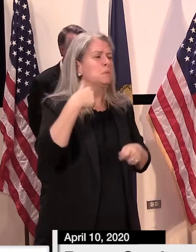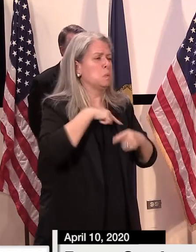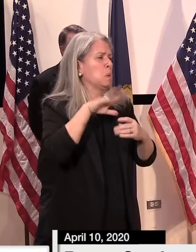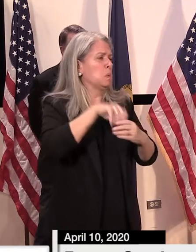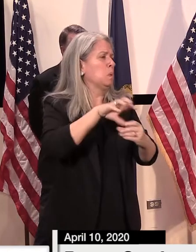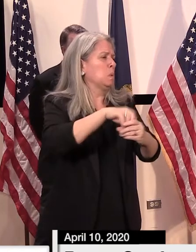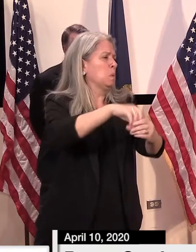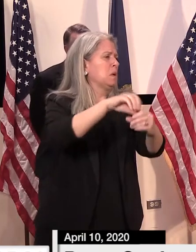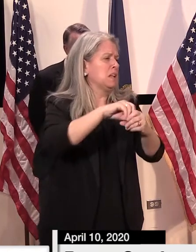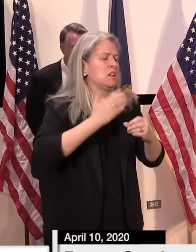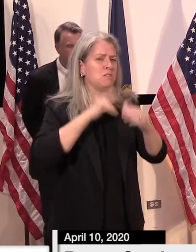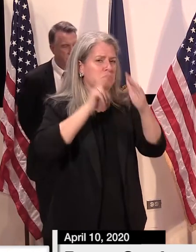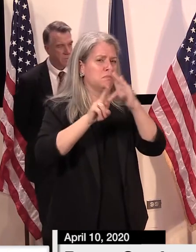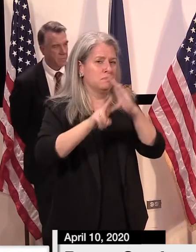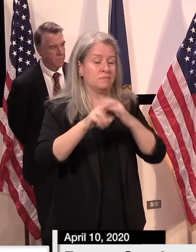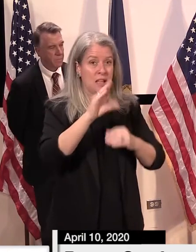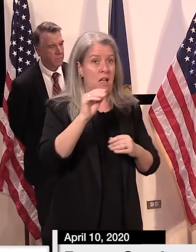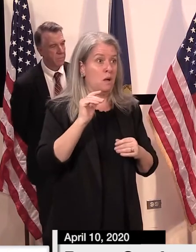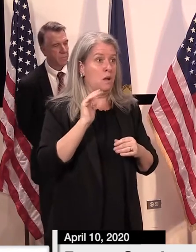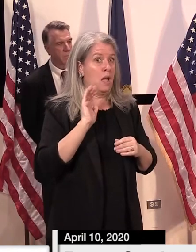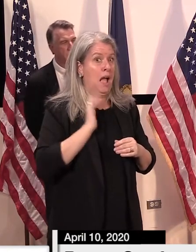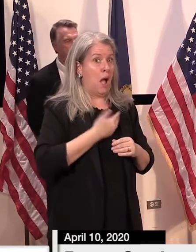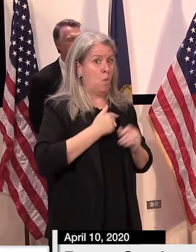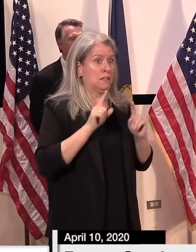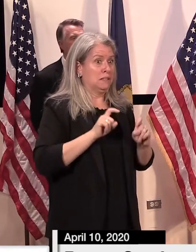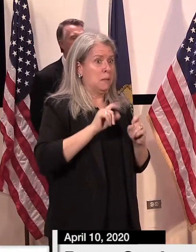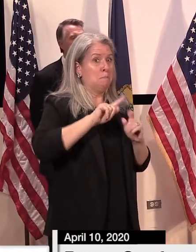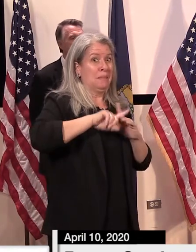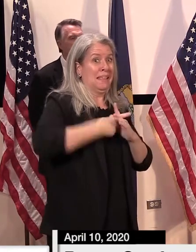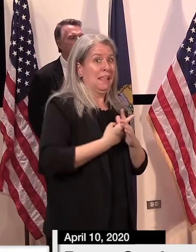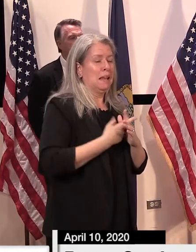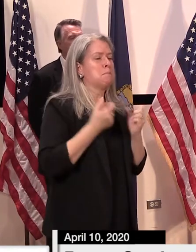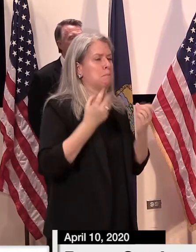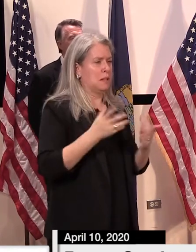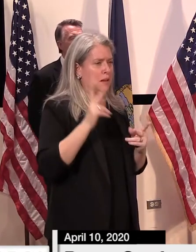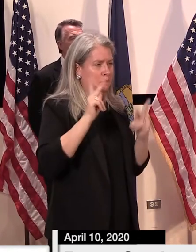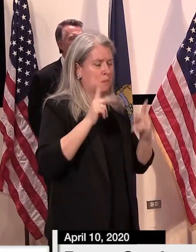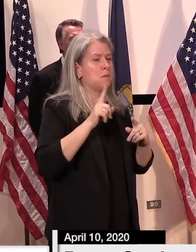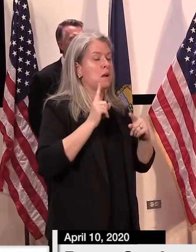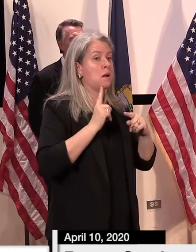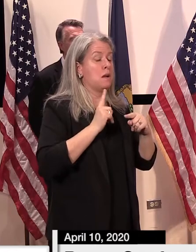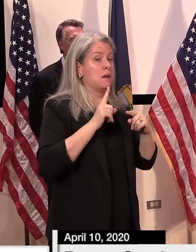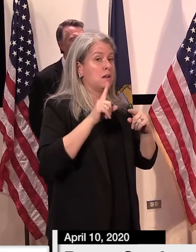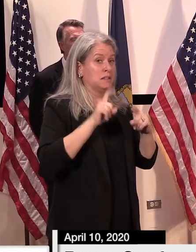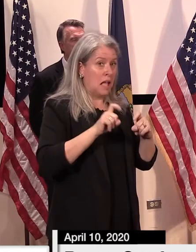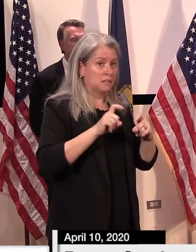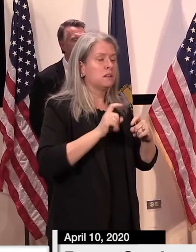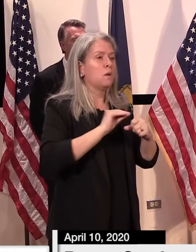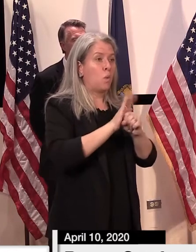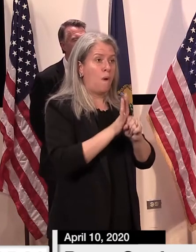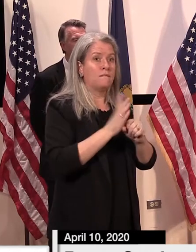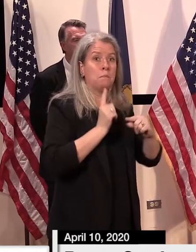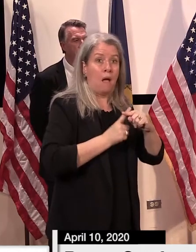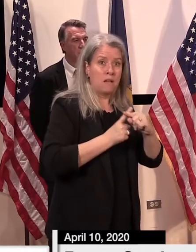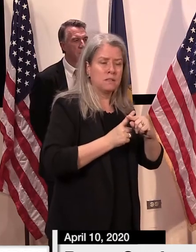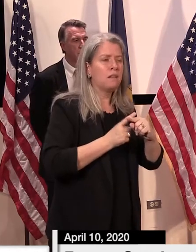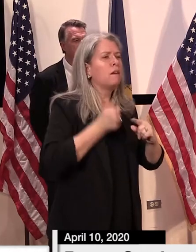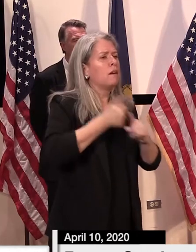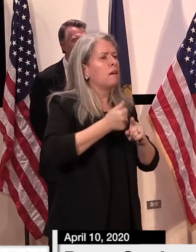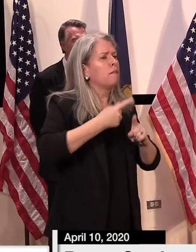we did see, obviously, a lot of out-of-staters being tested positive early on. So that's incorporated. And to your point,